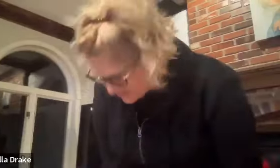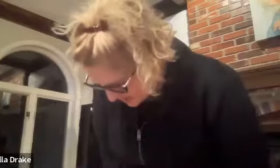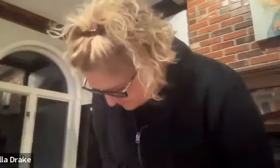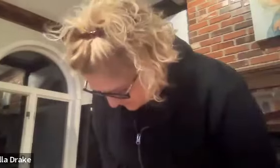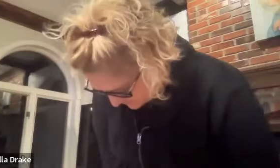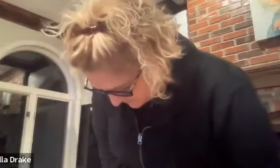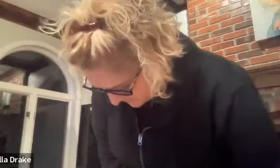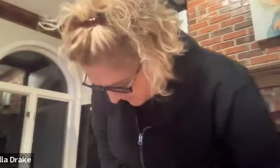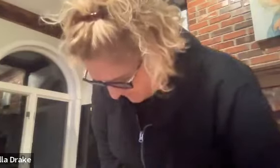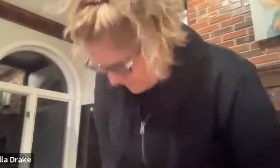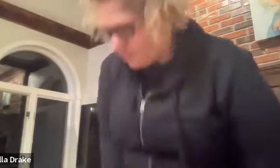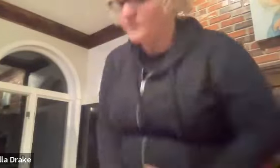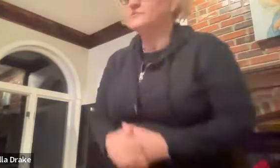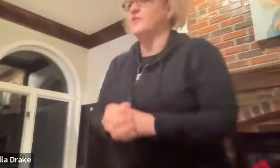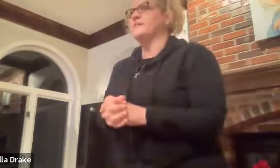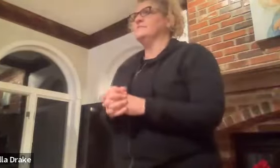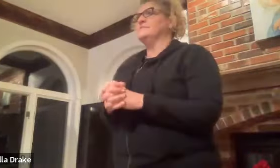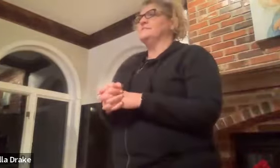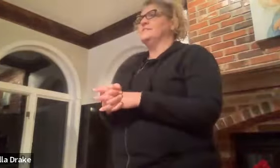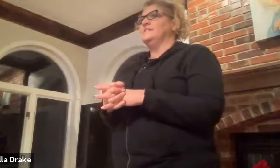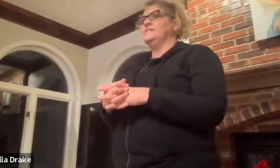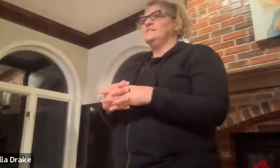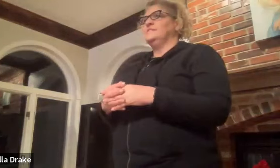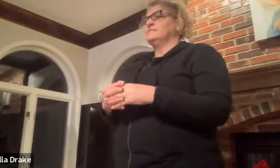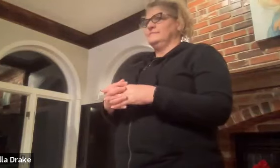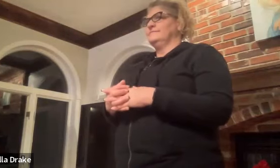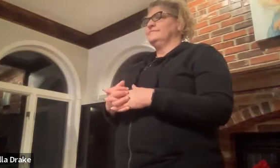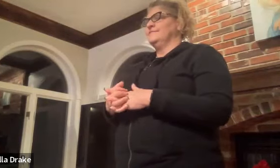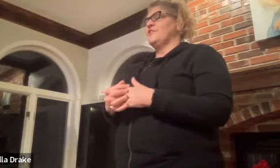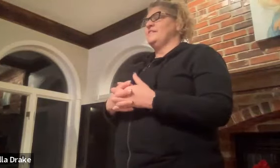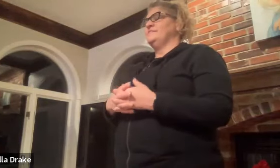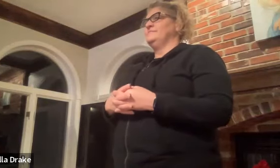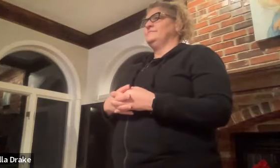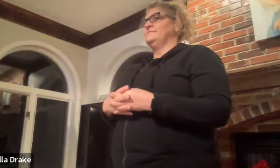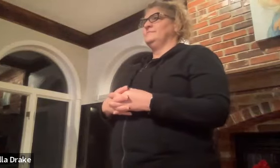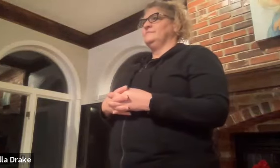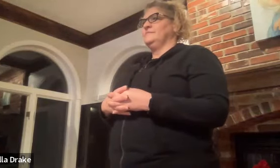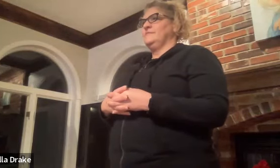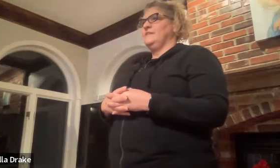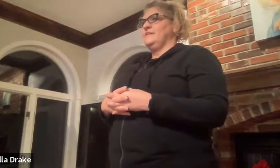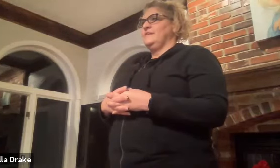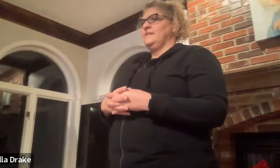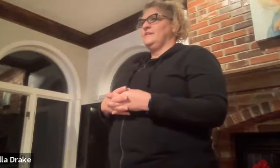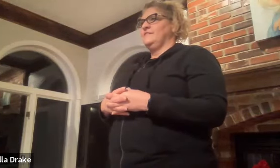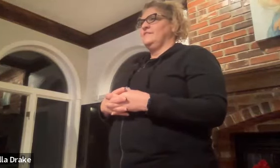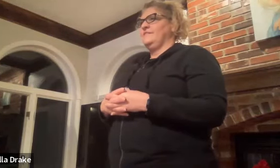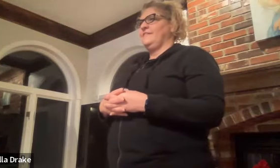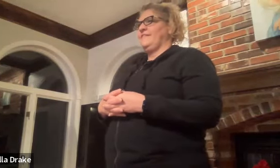more time if